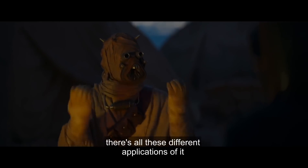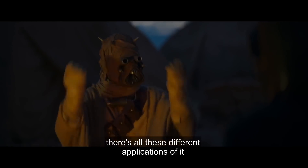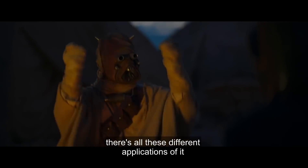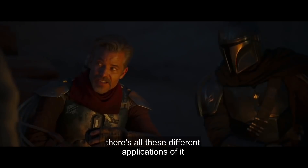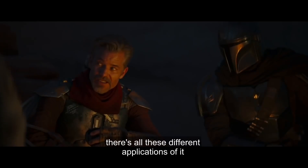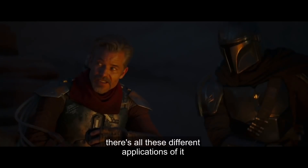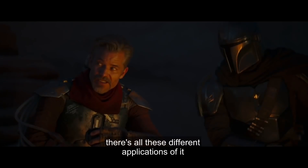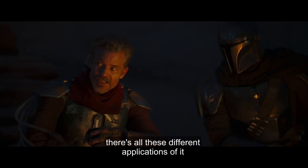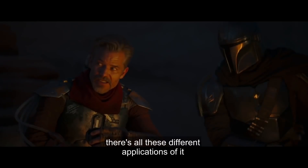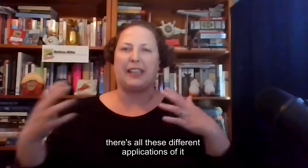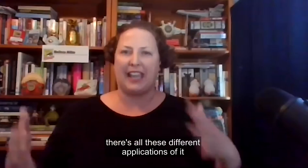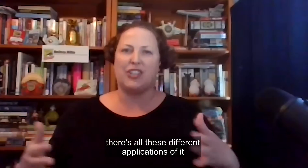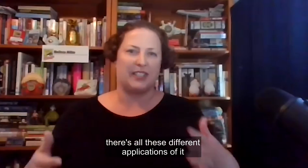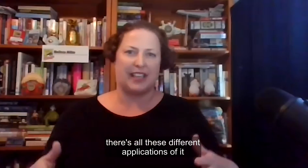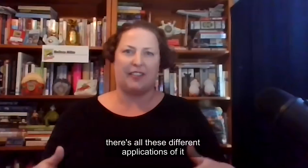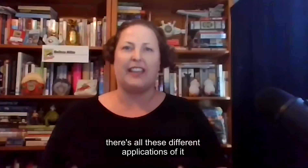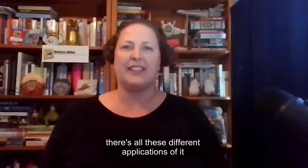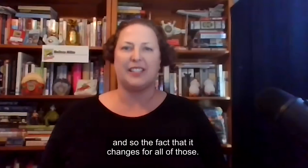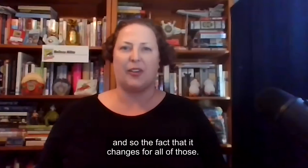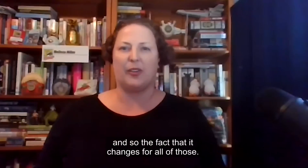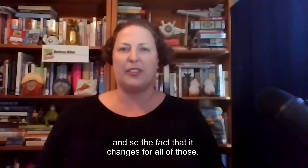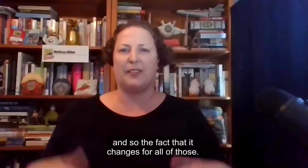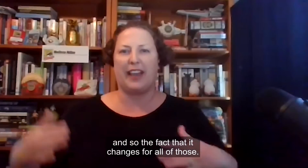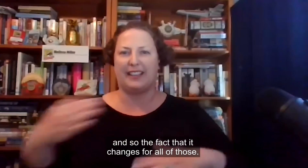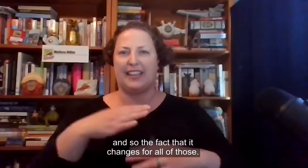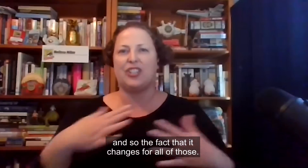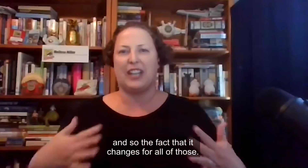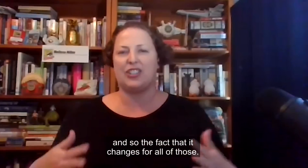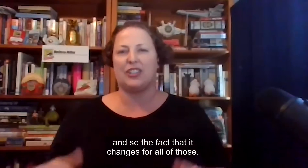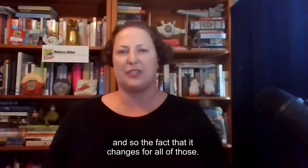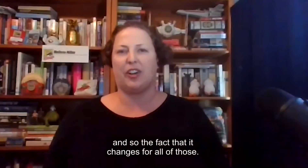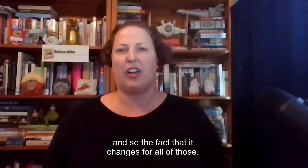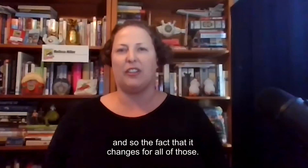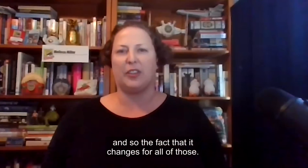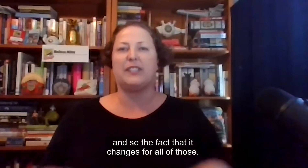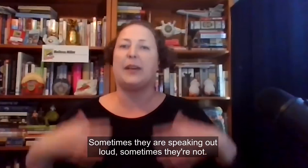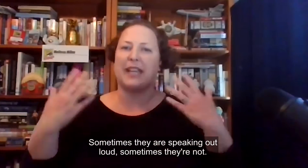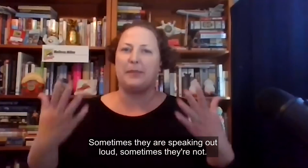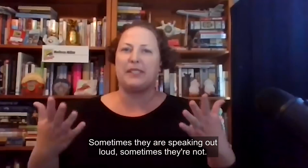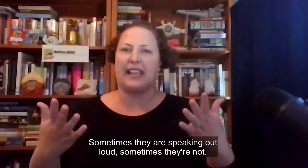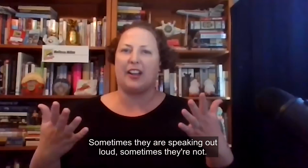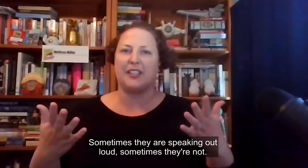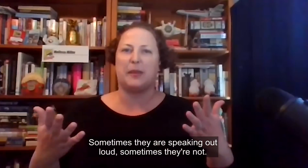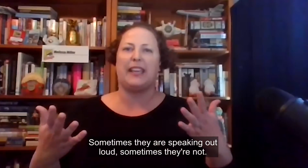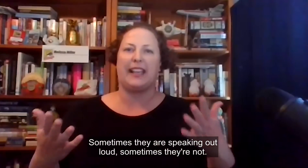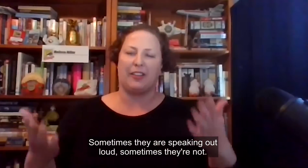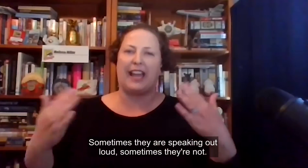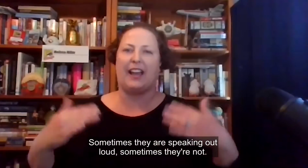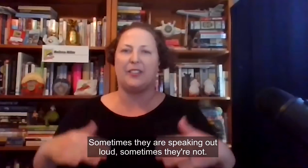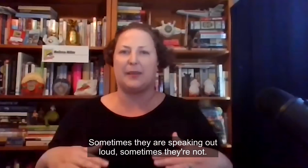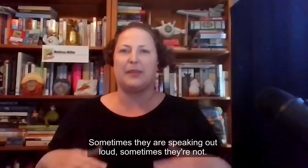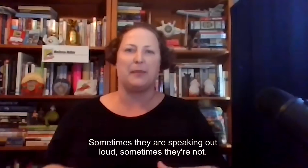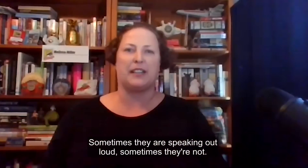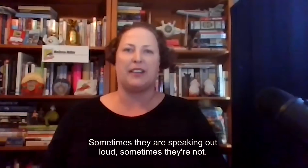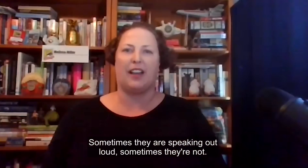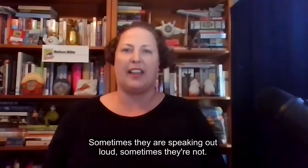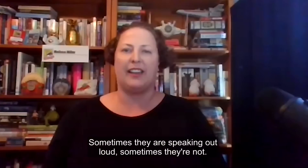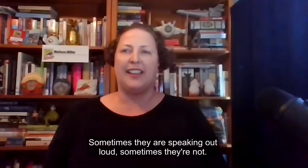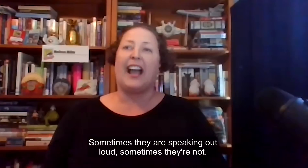different applications of it. so the fact that it changes for all of those. Sometimes they are speaking out loud. Sometimes they're not. I